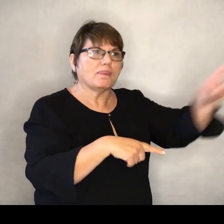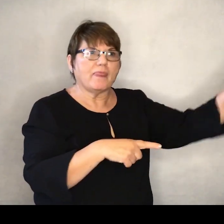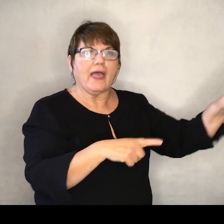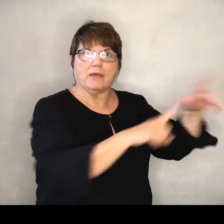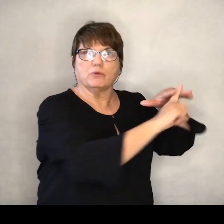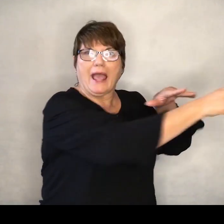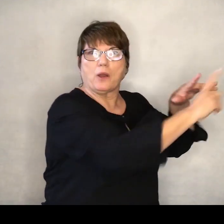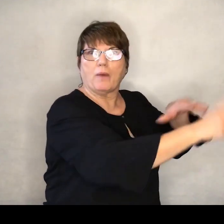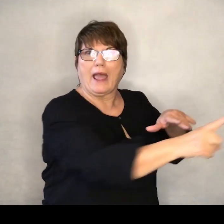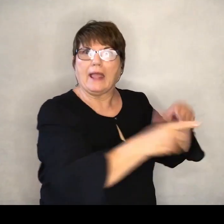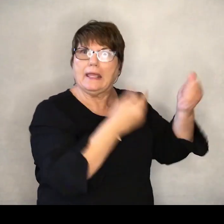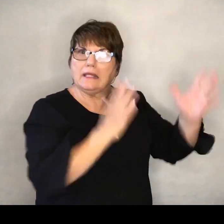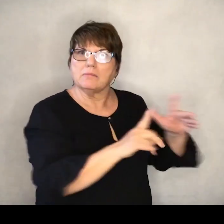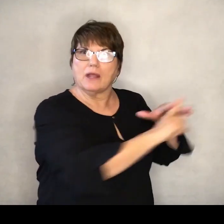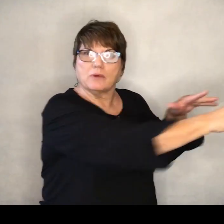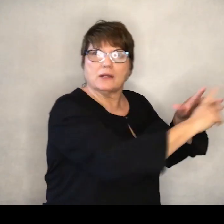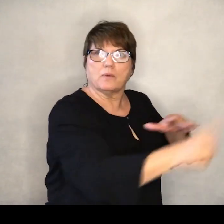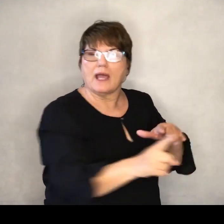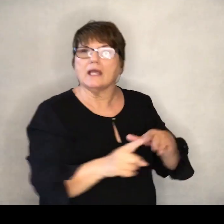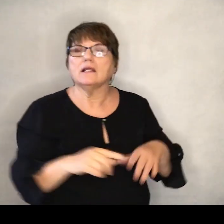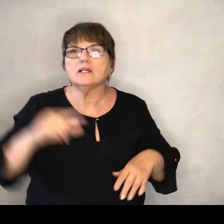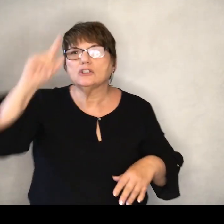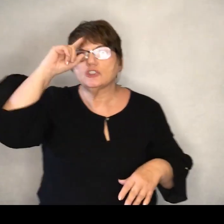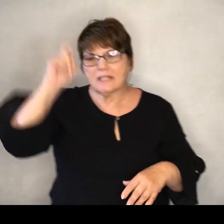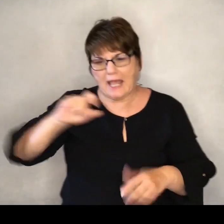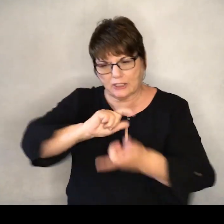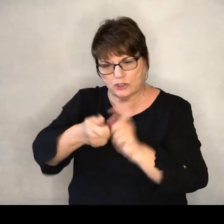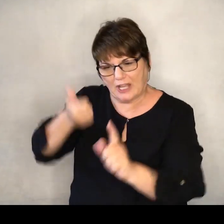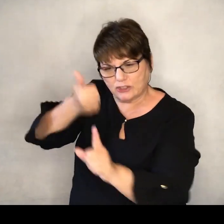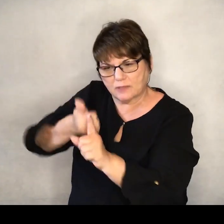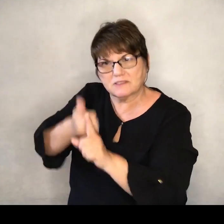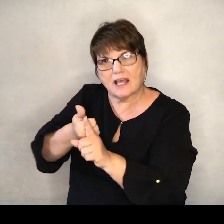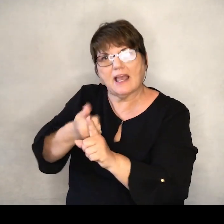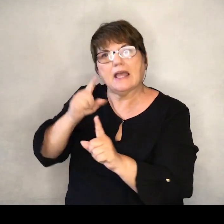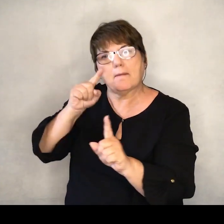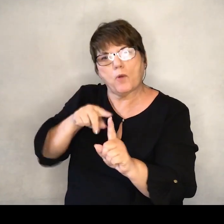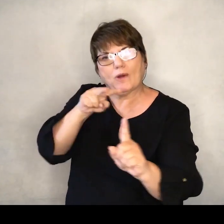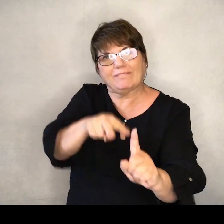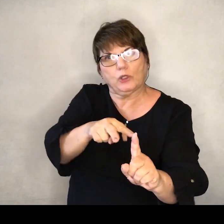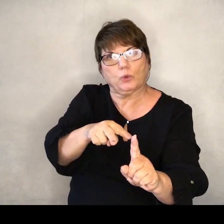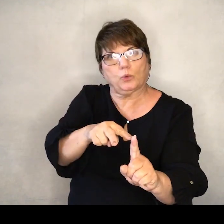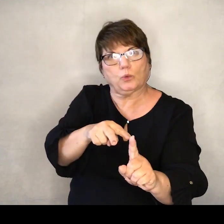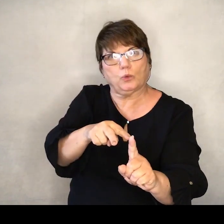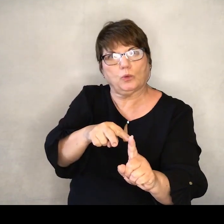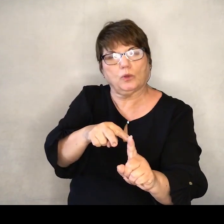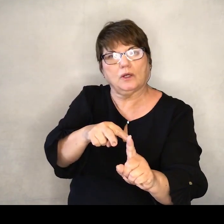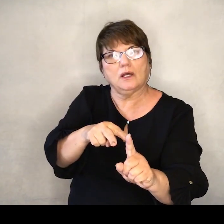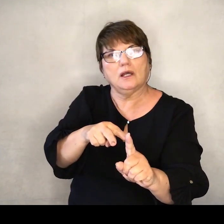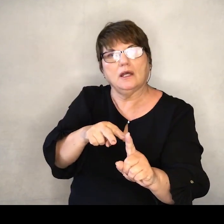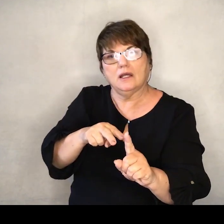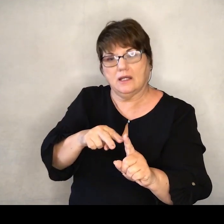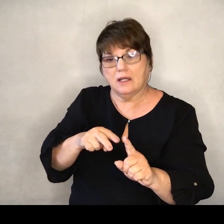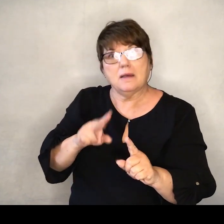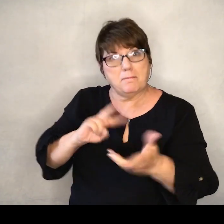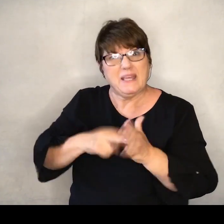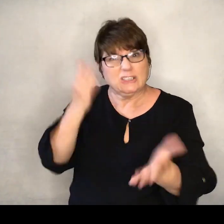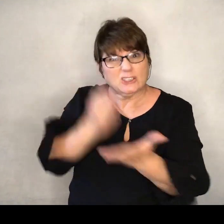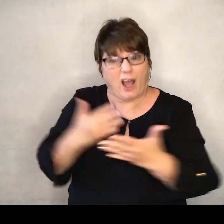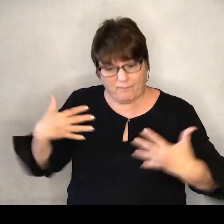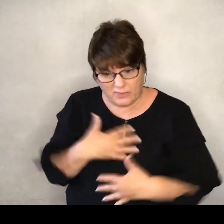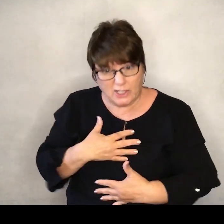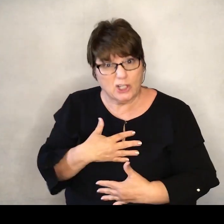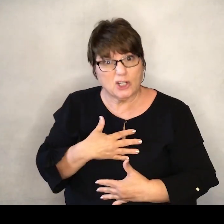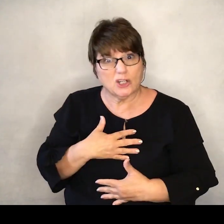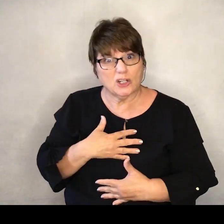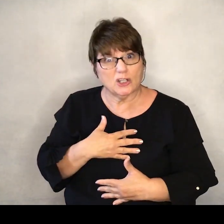Gideon had to change himself and his views. In other words, give up his fears in order